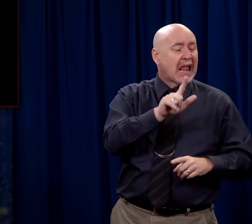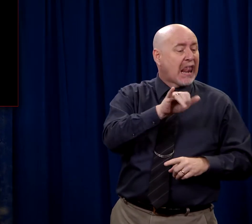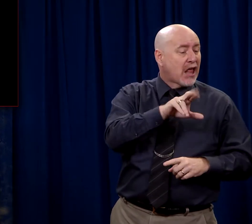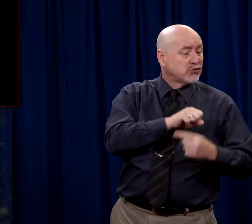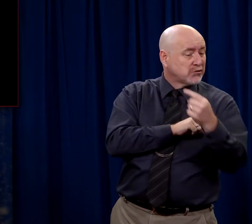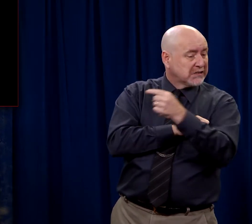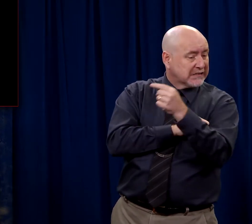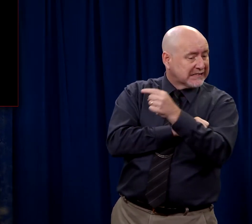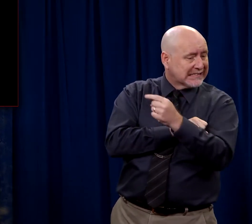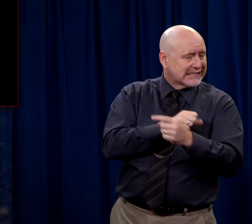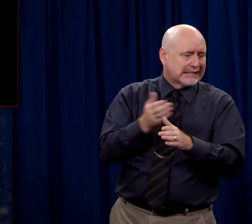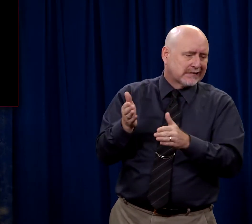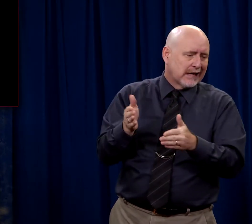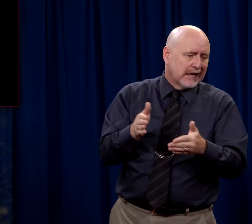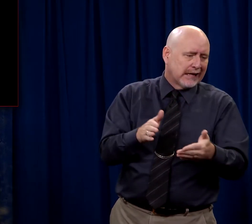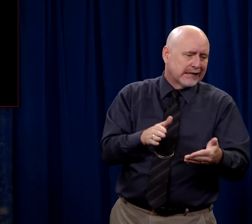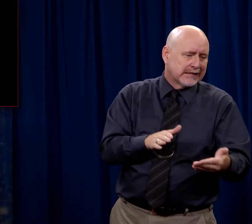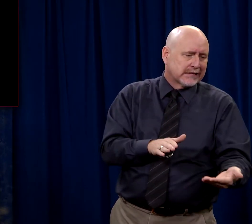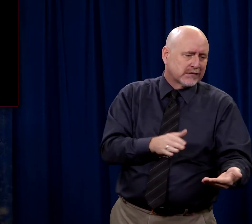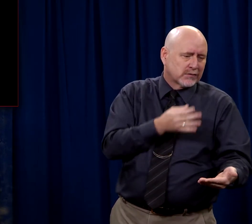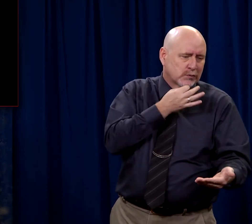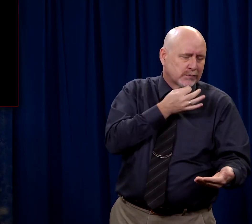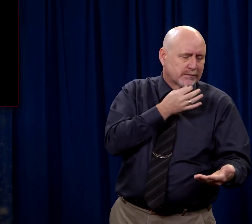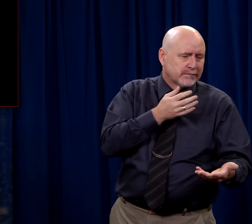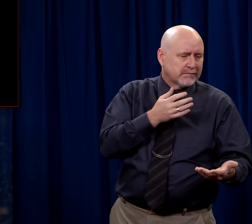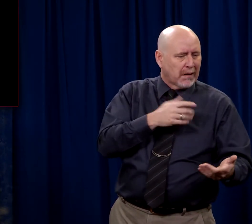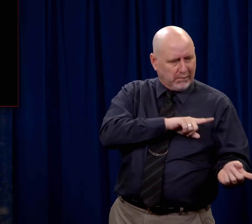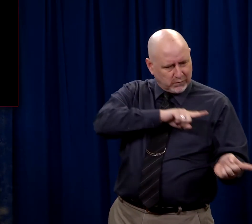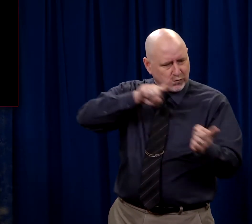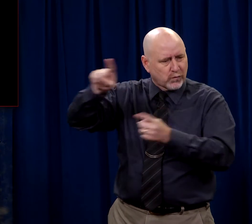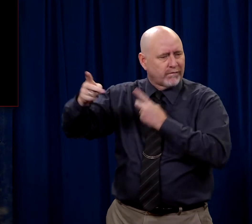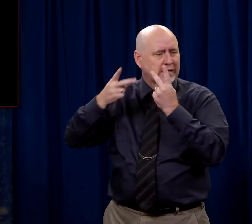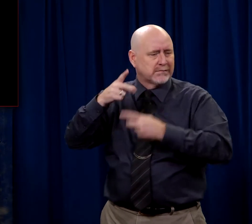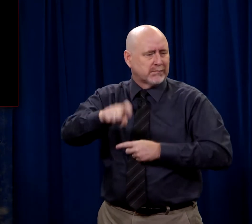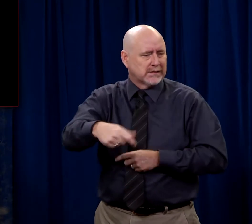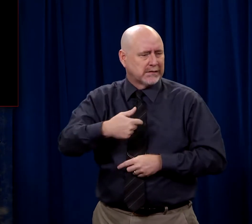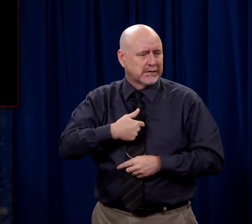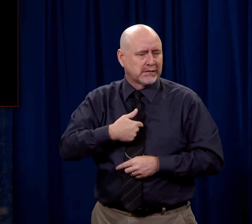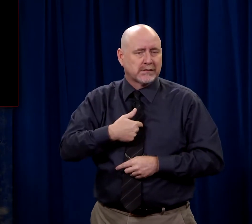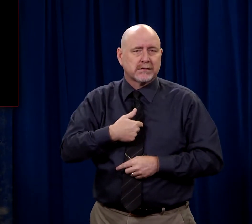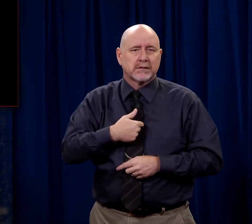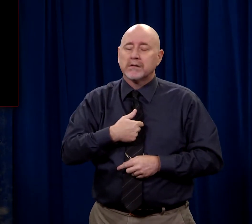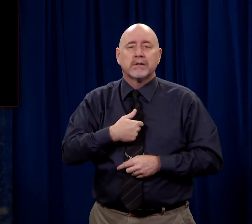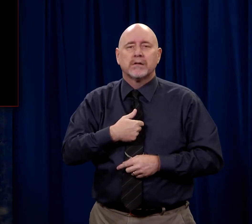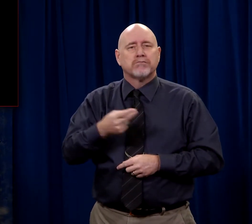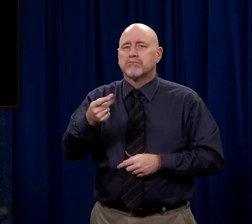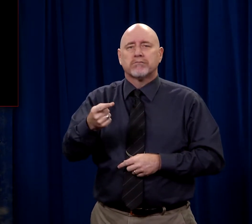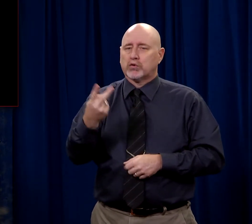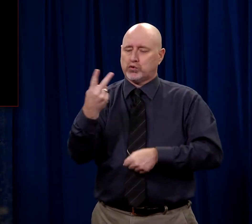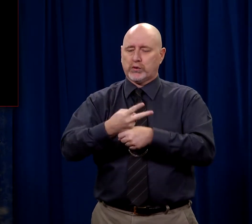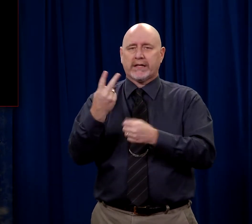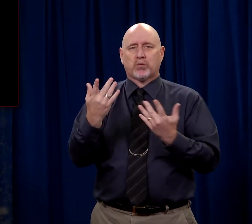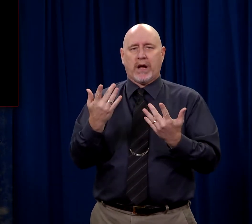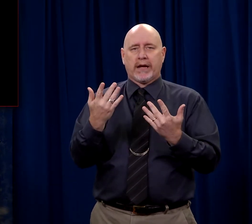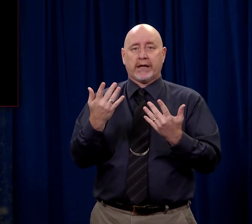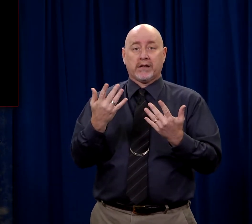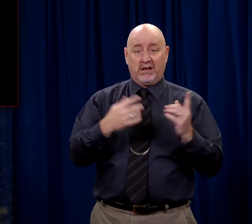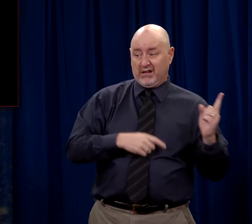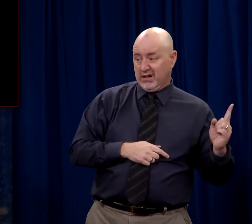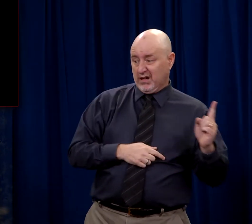He said, Lazarus is dying and I need to go to him. But he waited. But waited two days. Now it was a